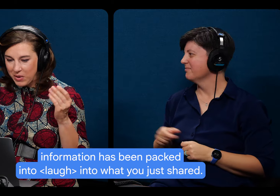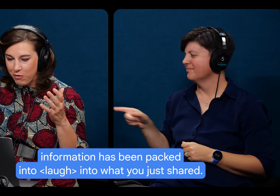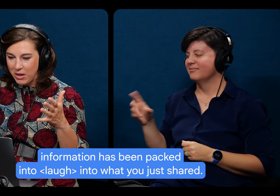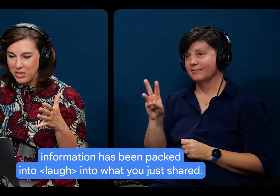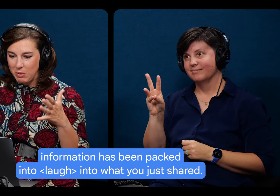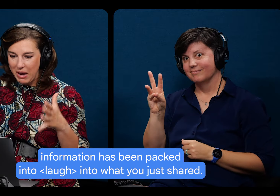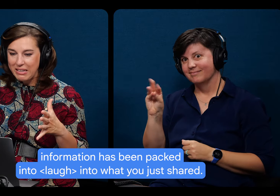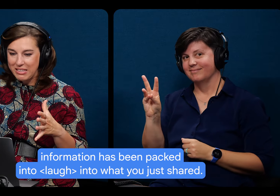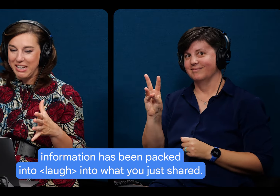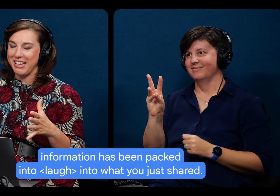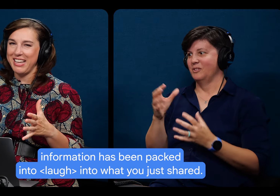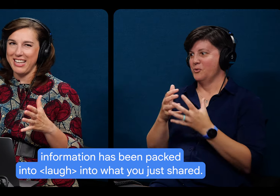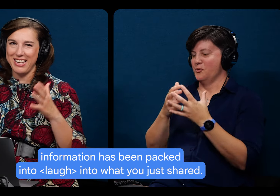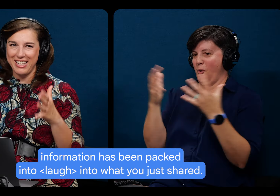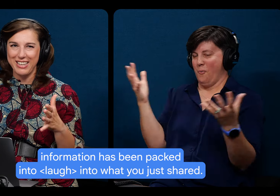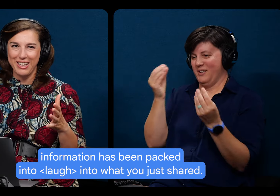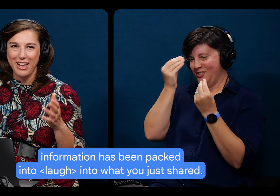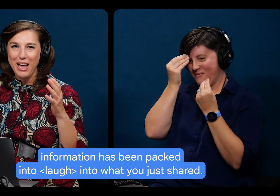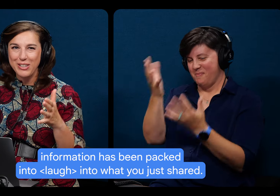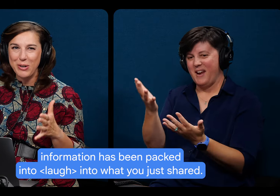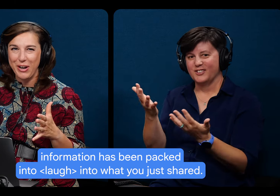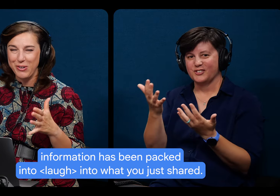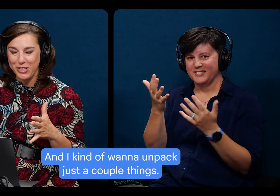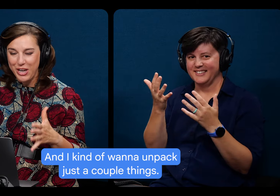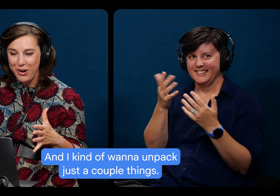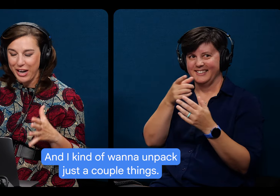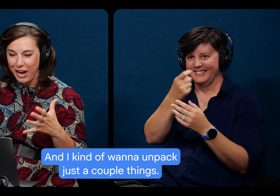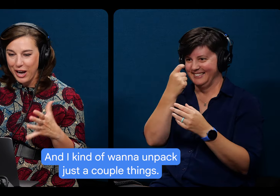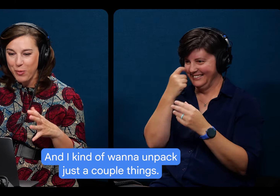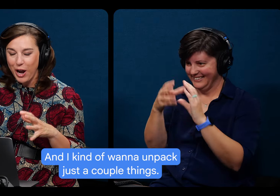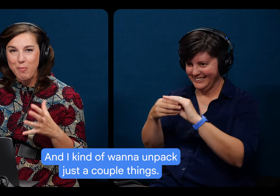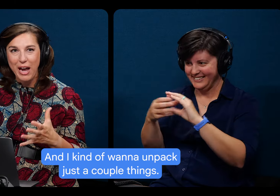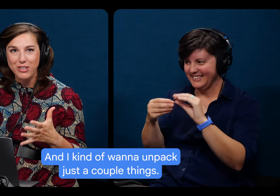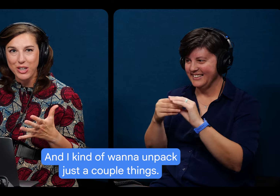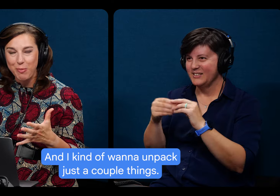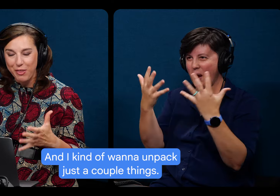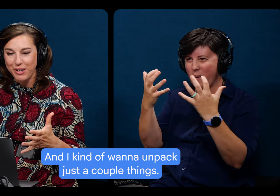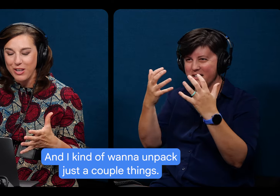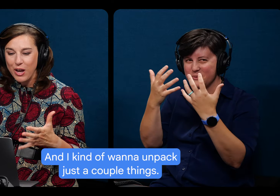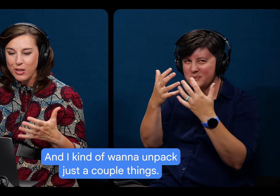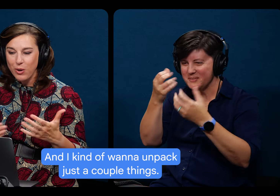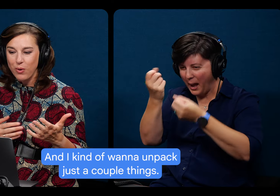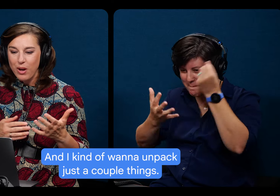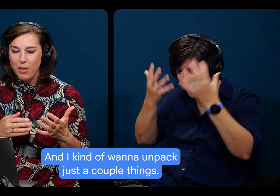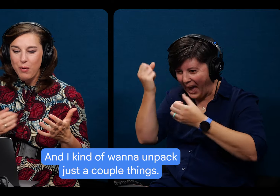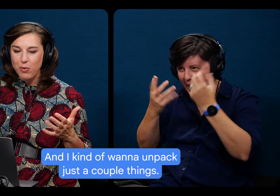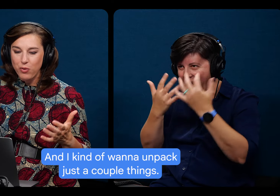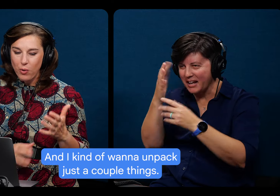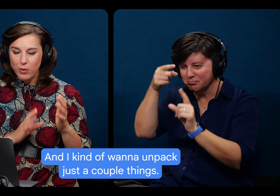information has been packed into into what you just shared. And I kind of want to unpack just a couple of things. So